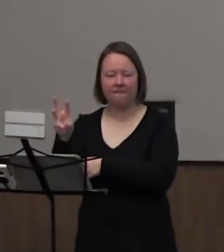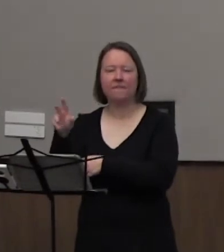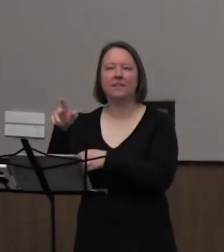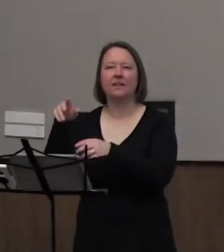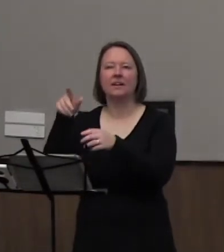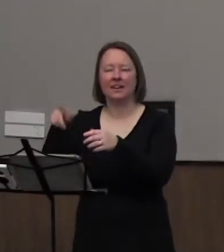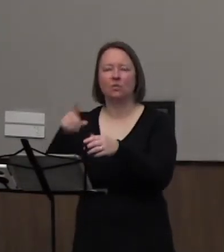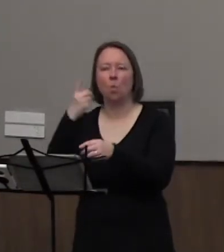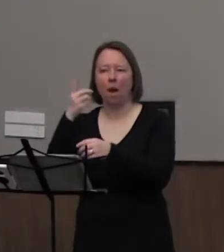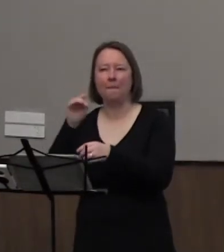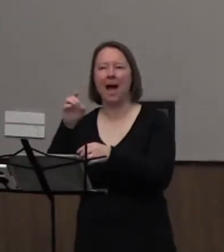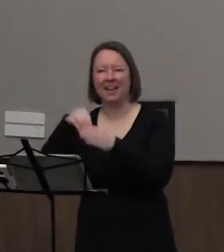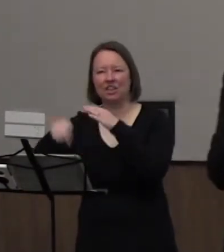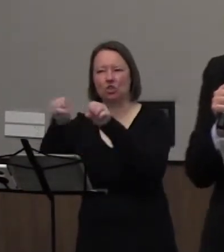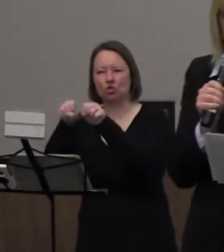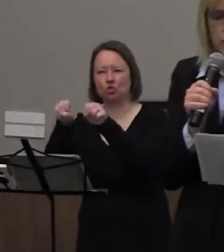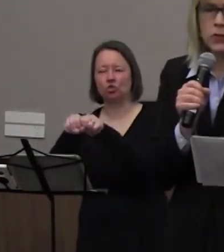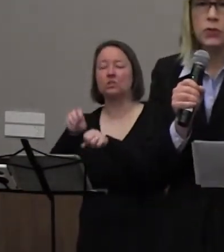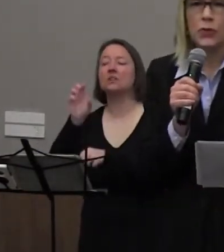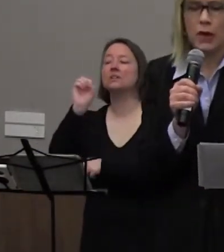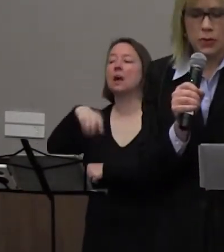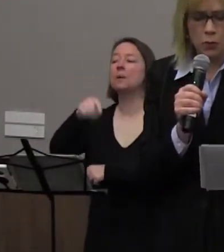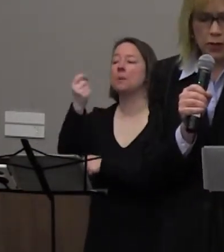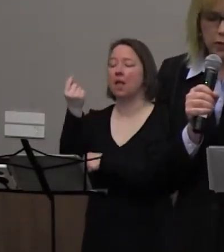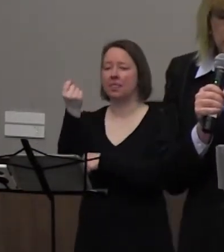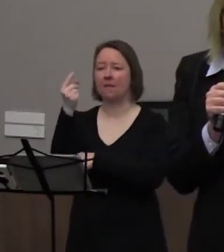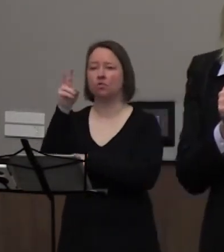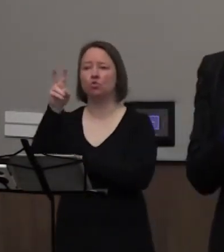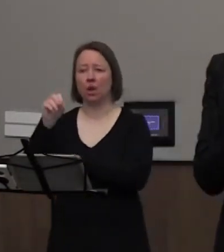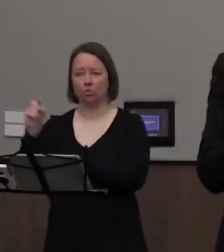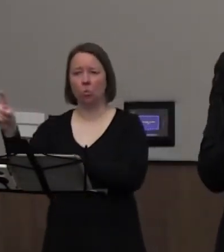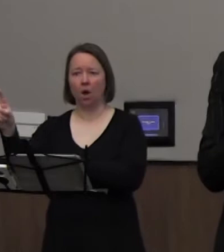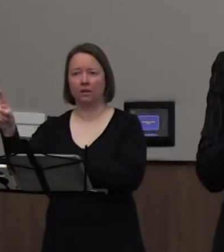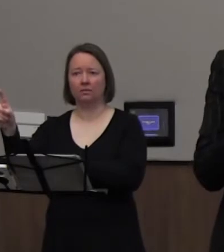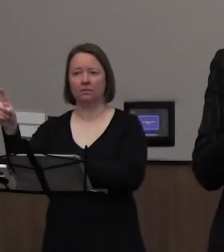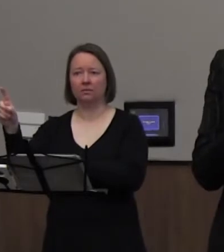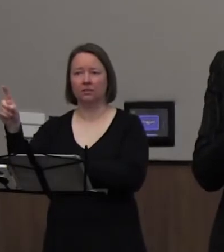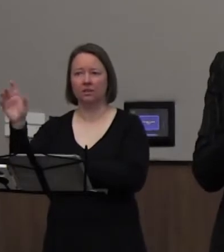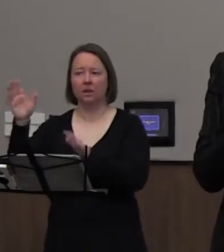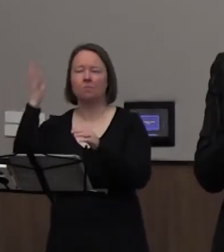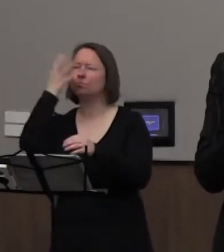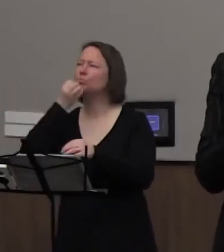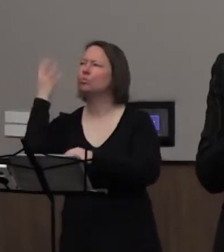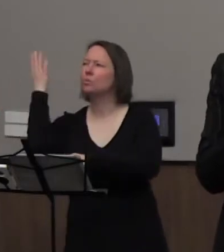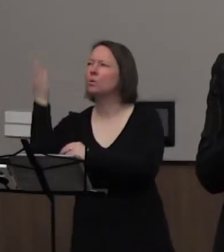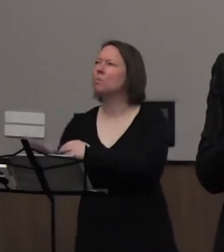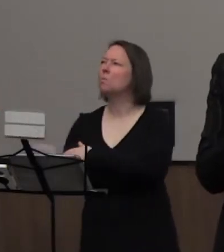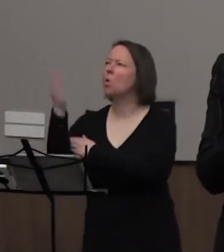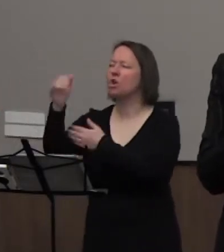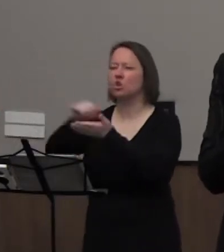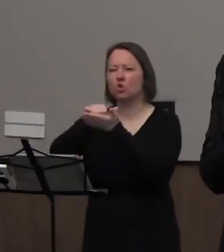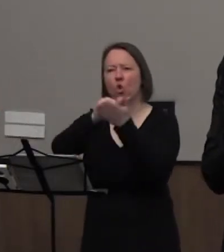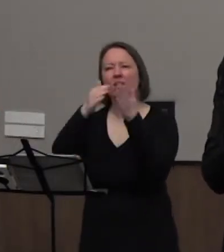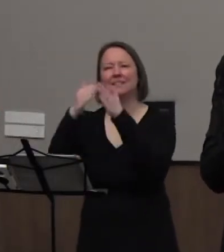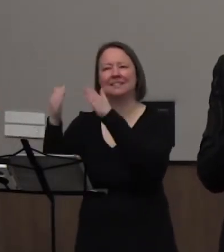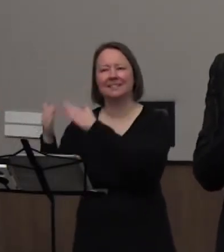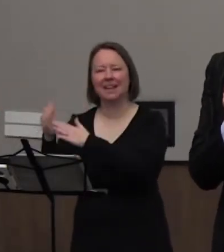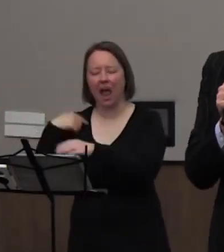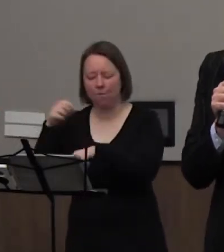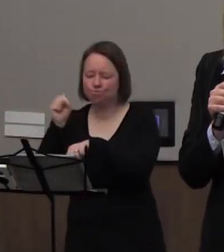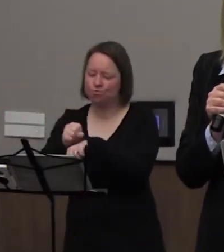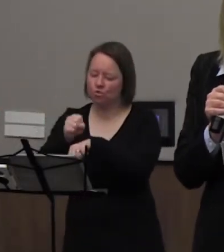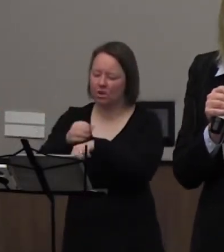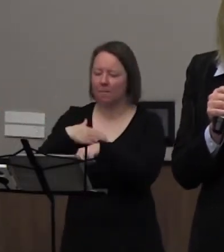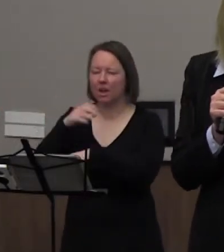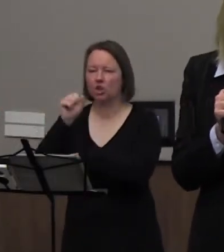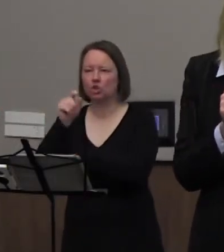Shoes. September 11th, 2001 was a glorious morning in New York City. I was working